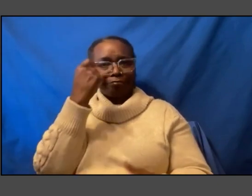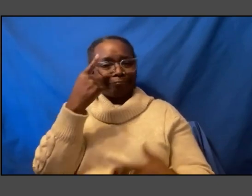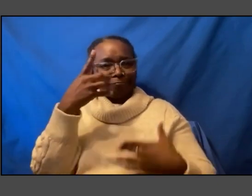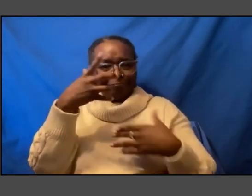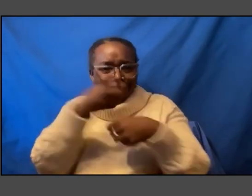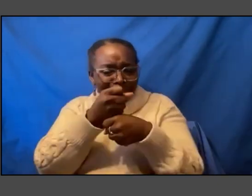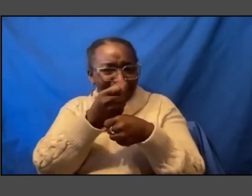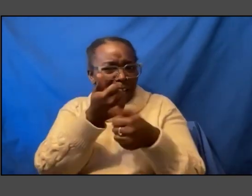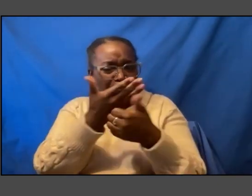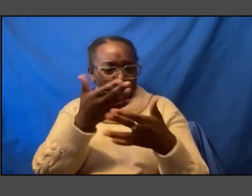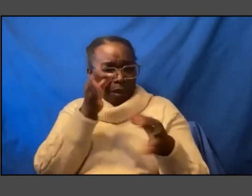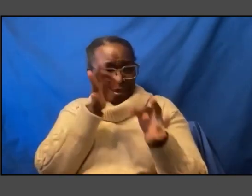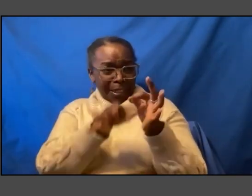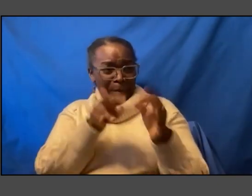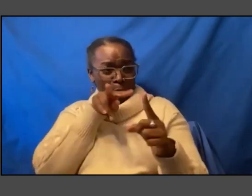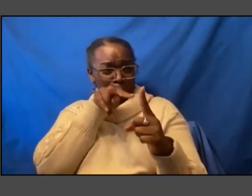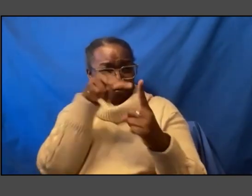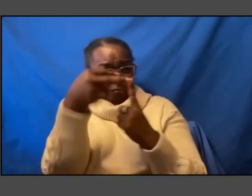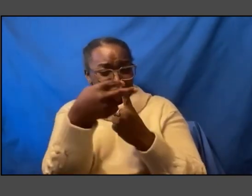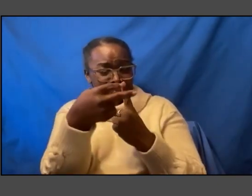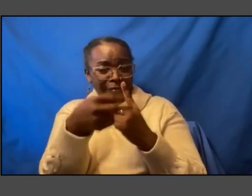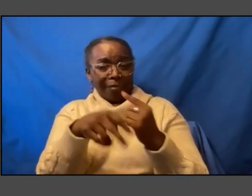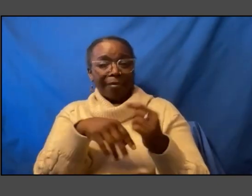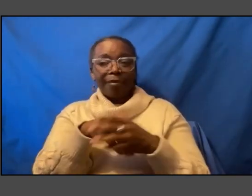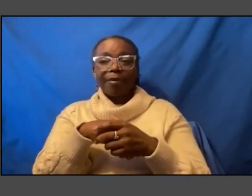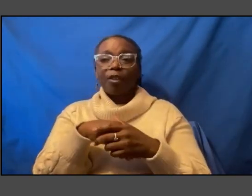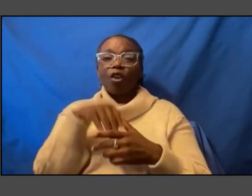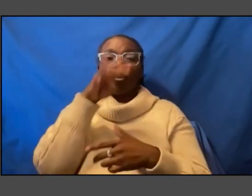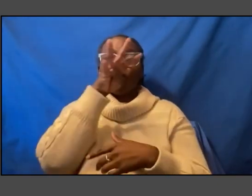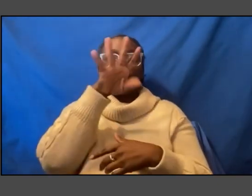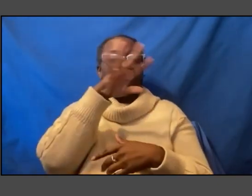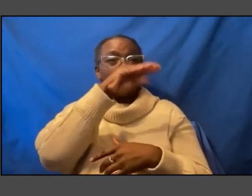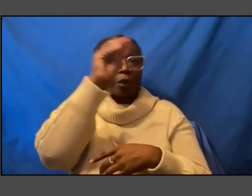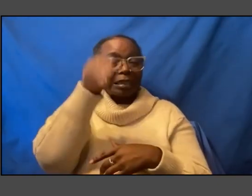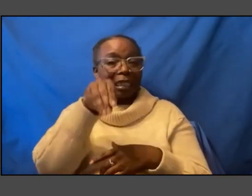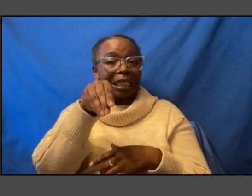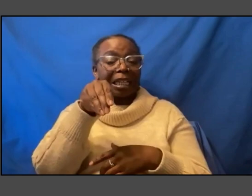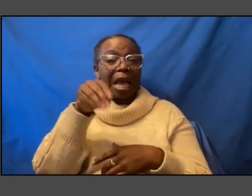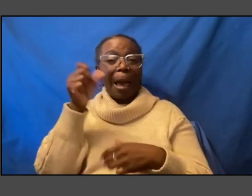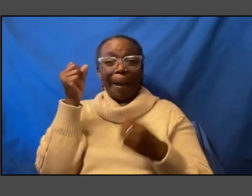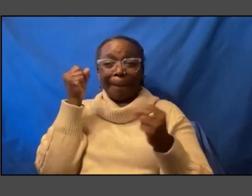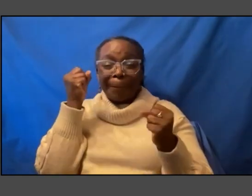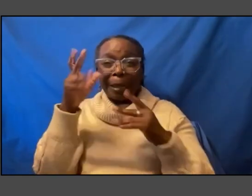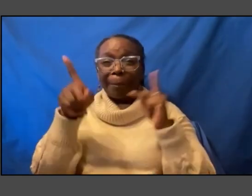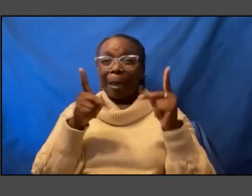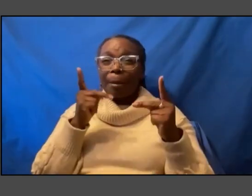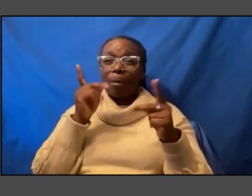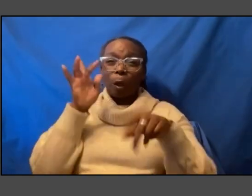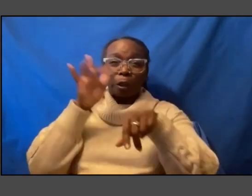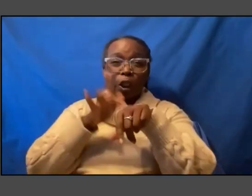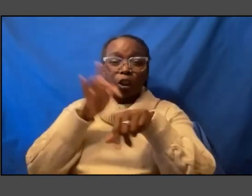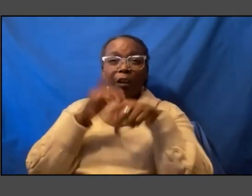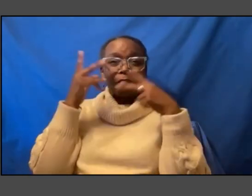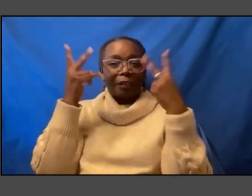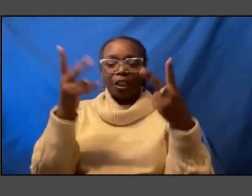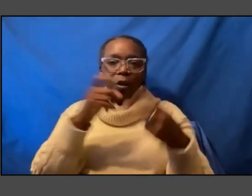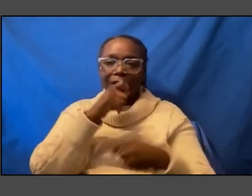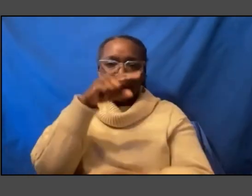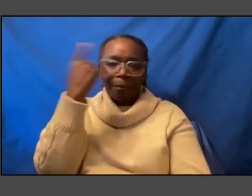is that 45 percent of the millions of visitors that have come there are not African-American makes it one of the most diversely